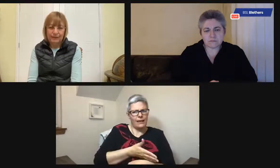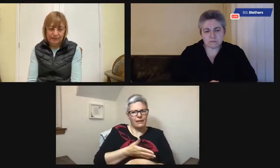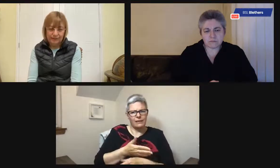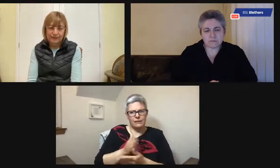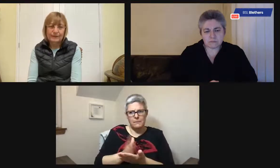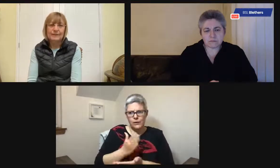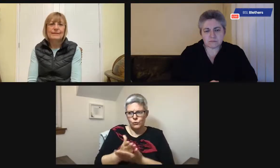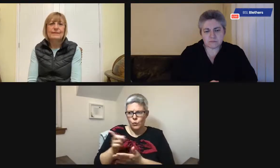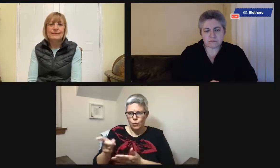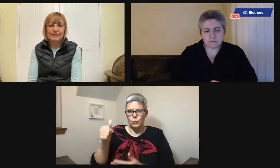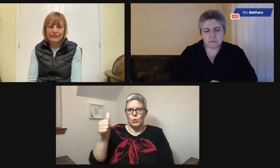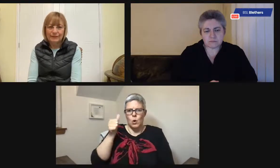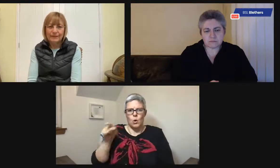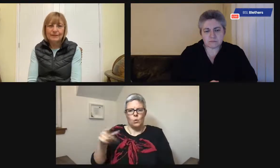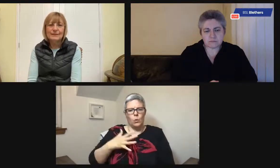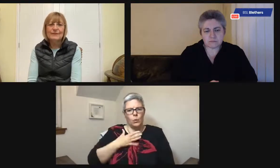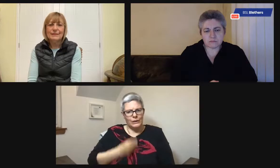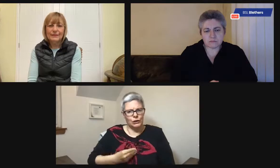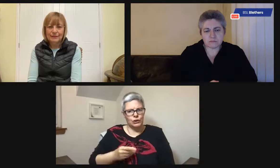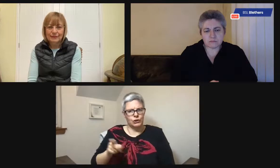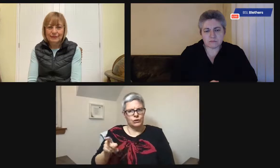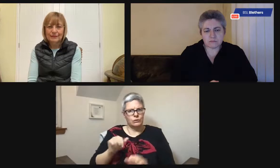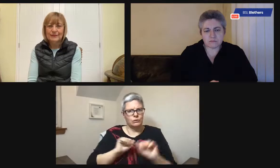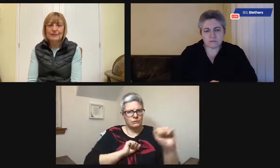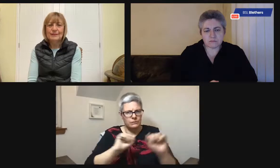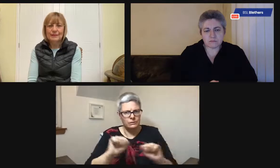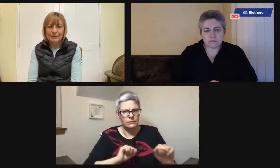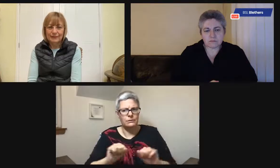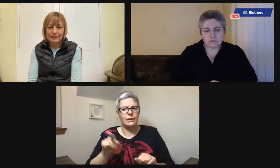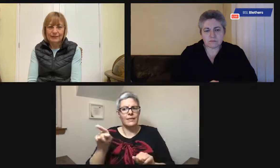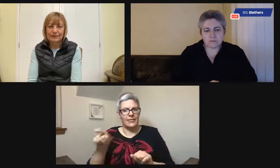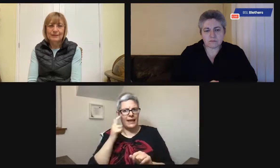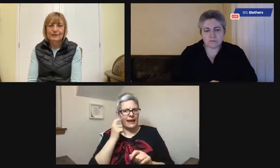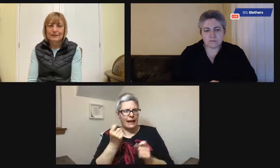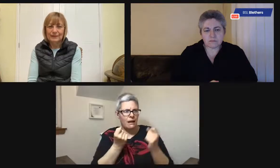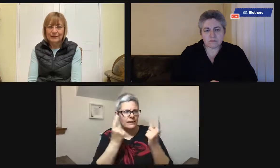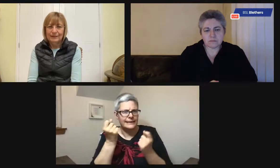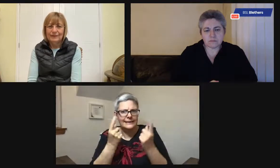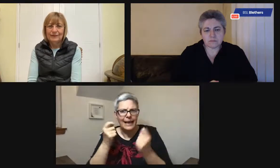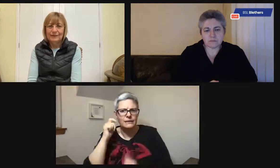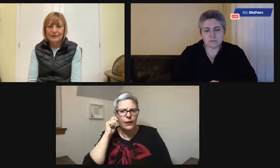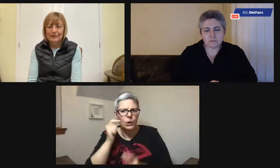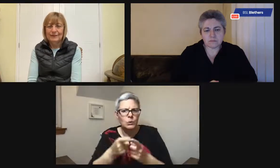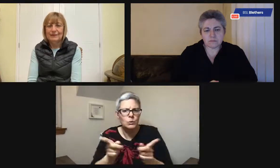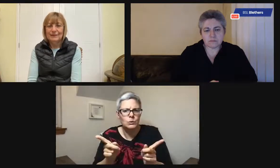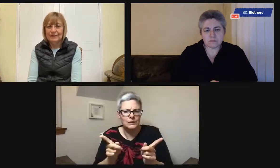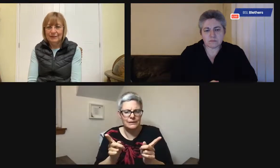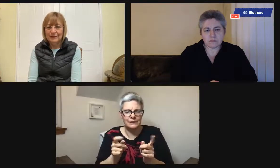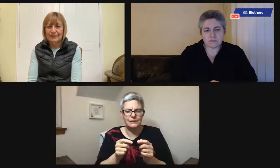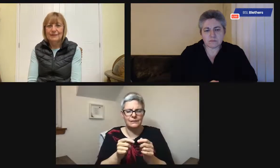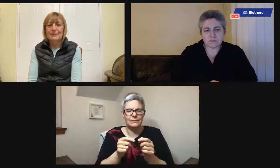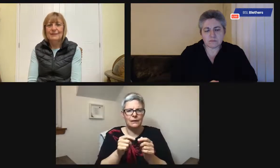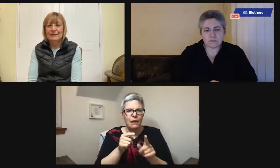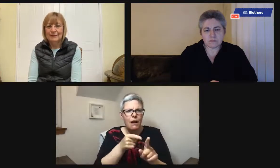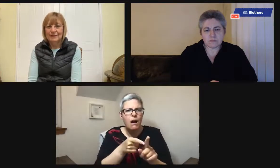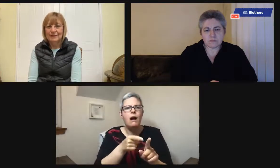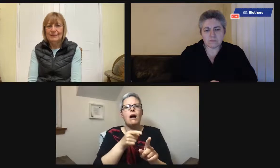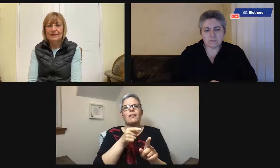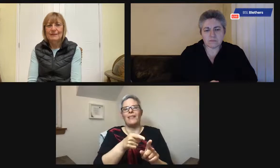too quickly. Talk to them early. Don't make changes at the last minute. Give them